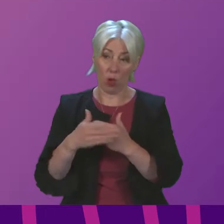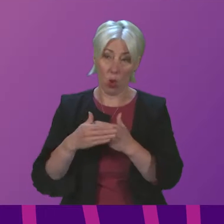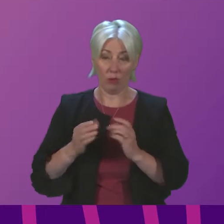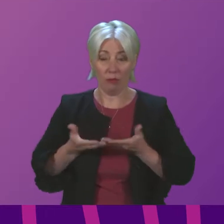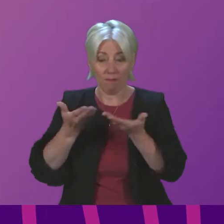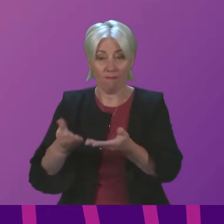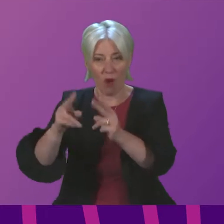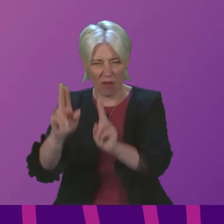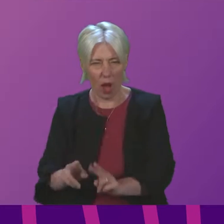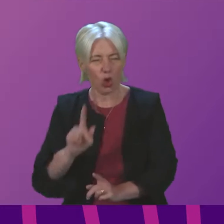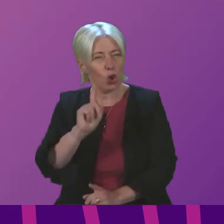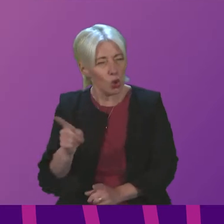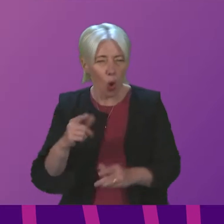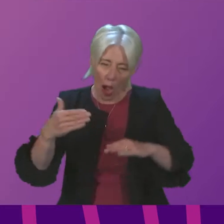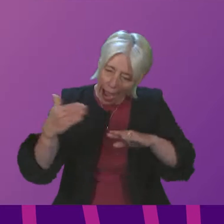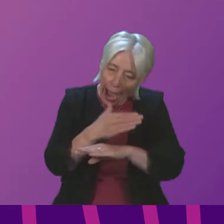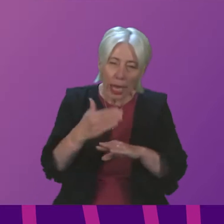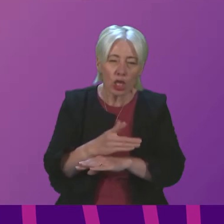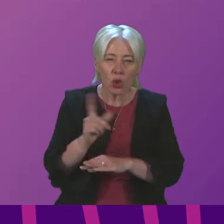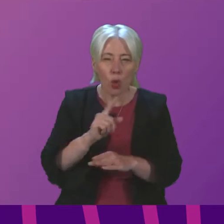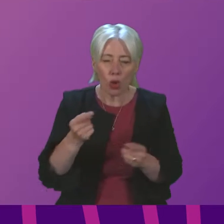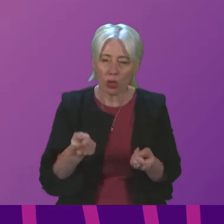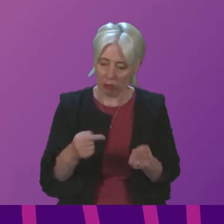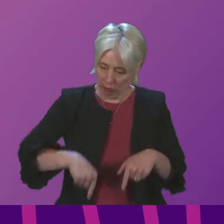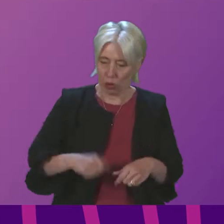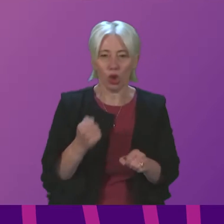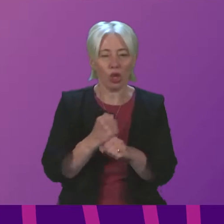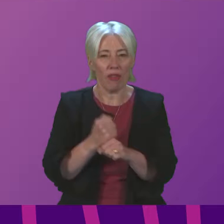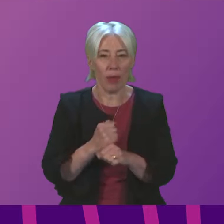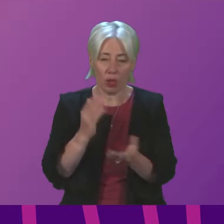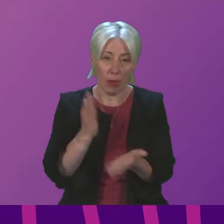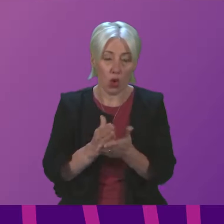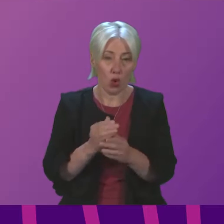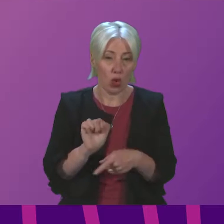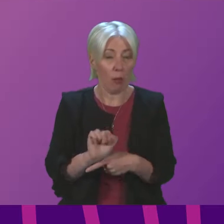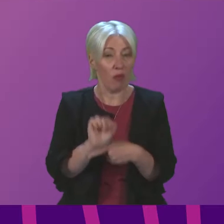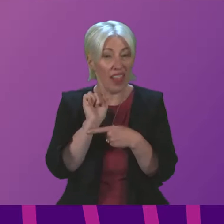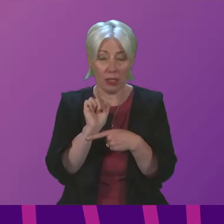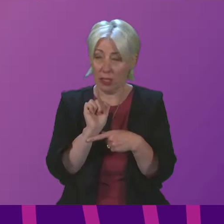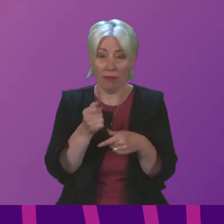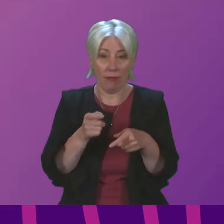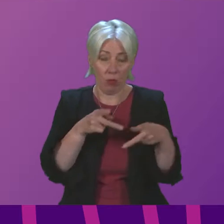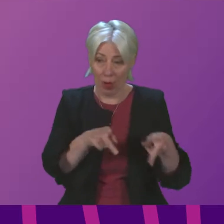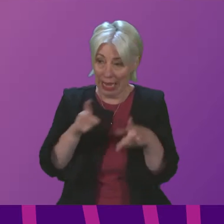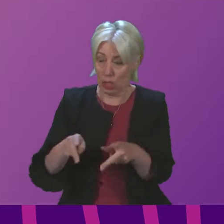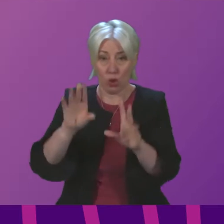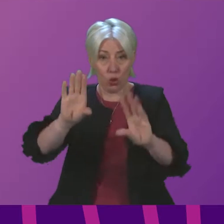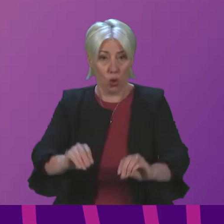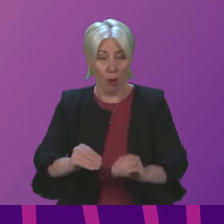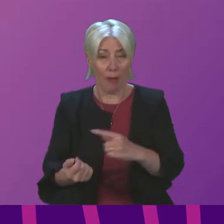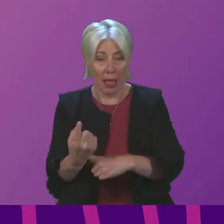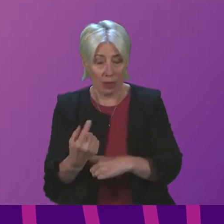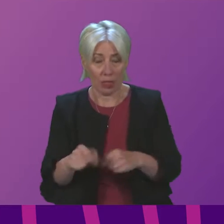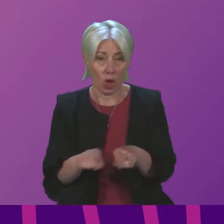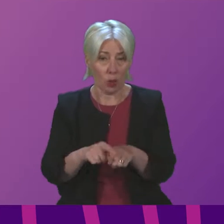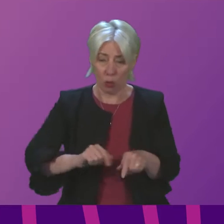Secretary again, what actions will ministers take to actually put in place preventative measures to stop that happening? And will the